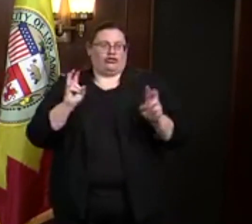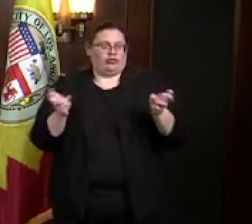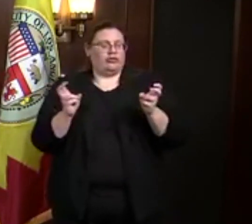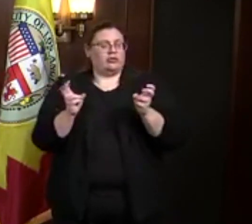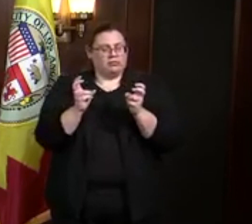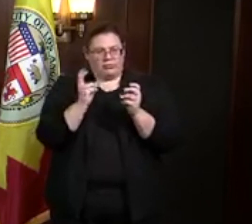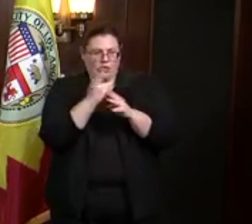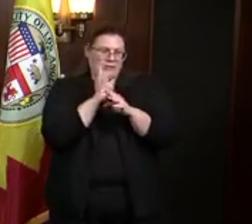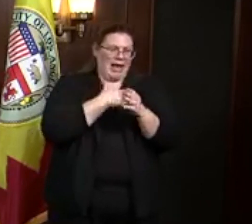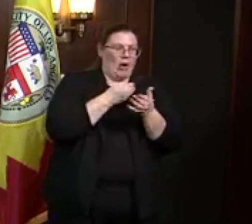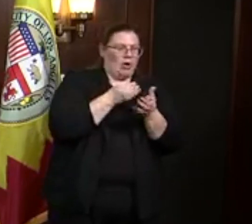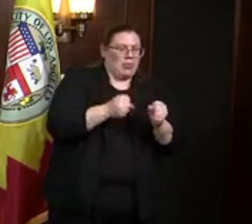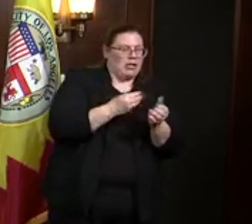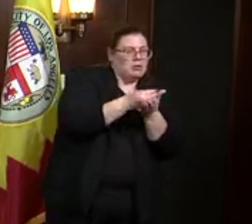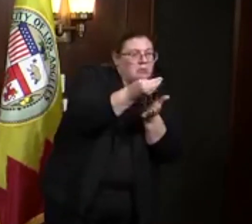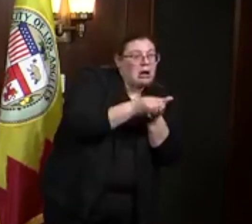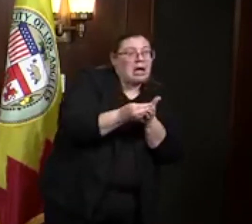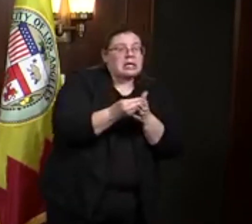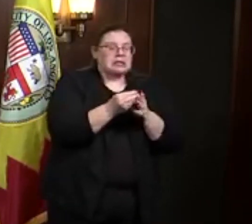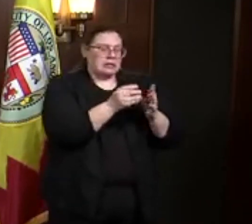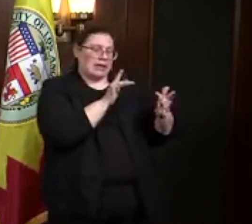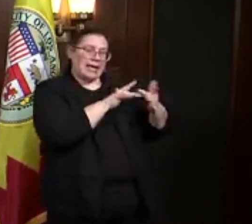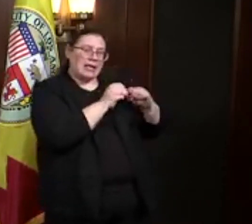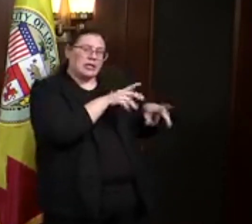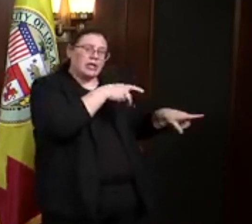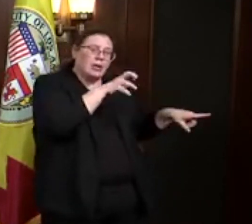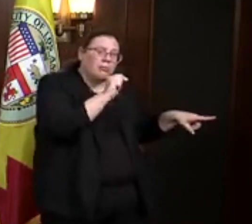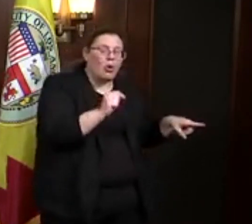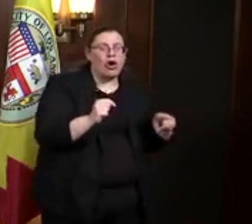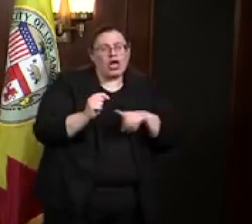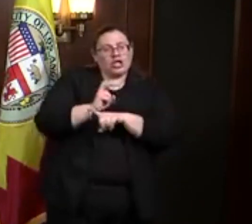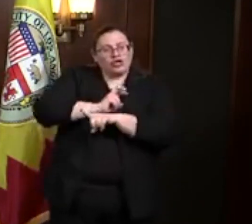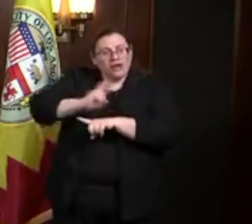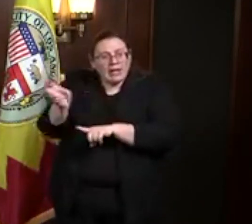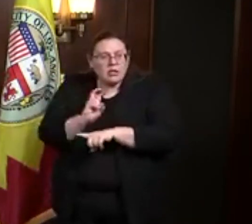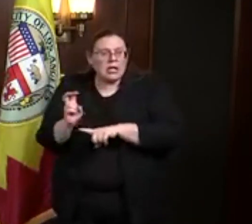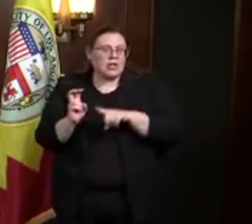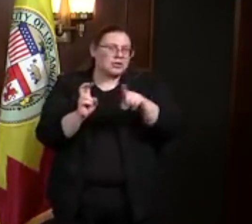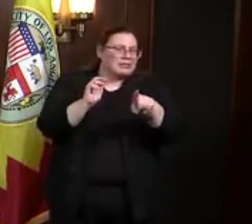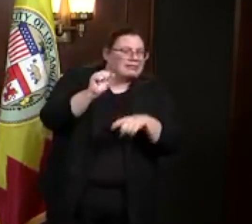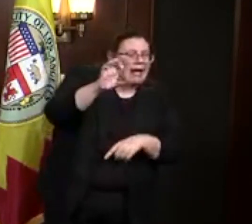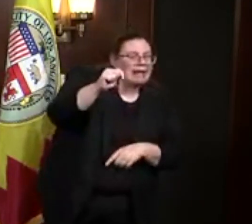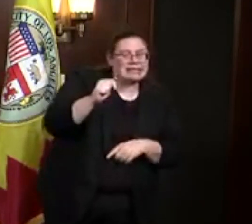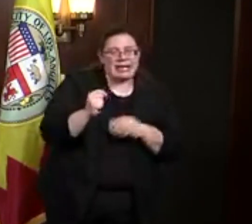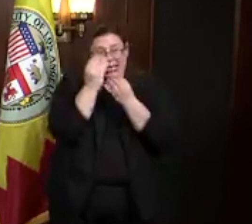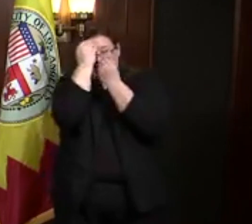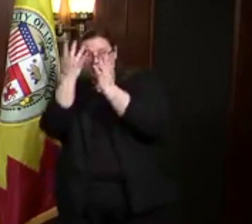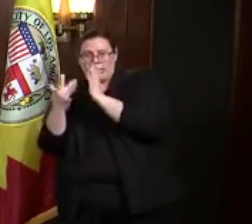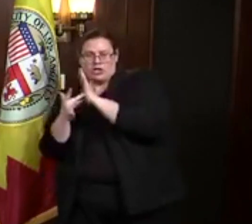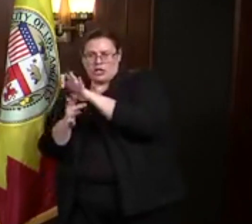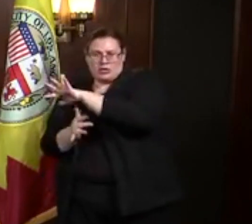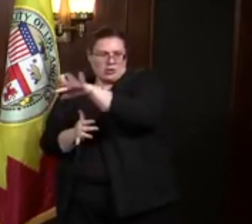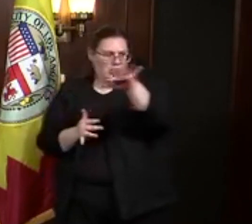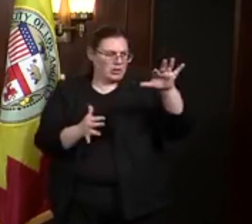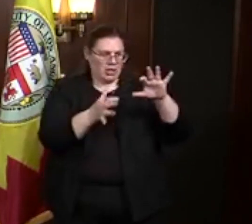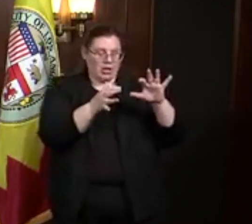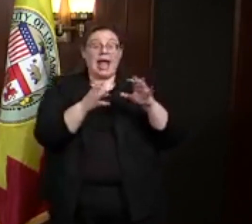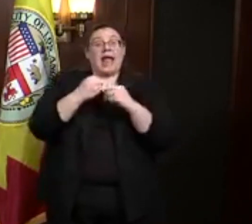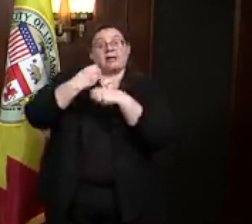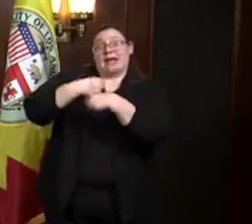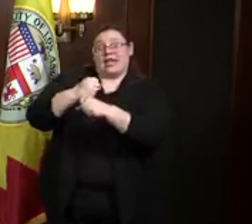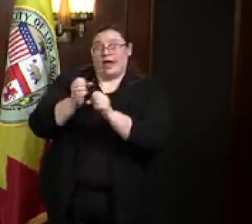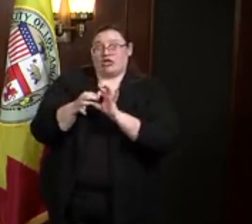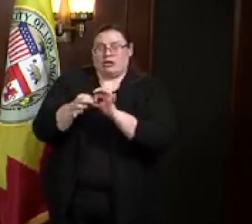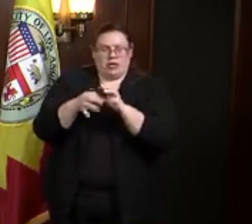our connections at the port with logistics, transportation, assets, information technology, and manufacturing